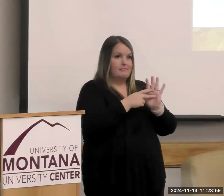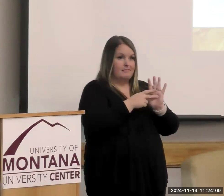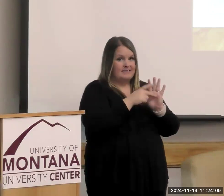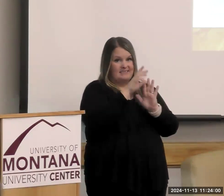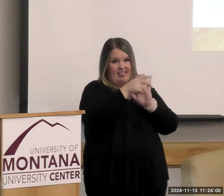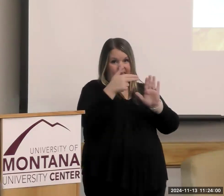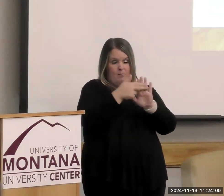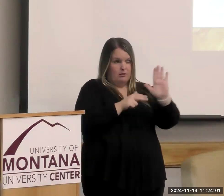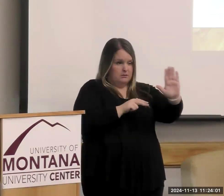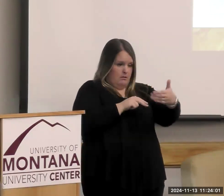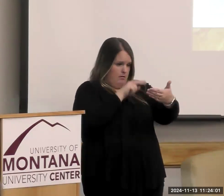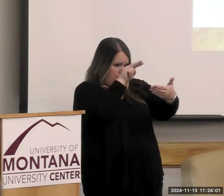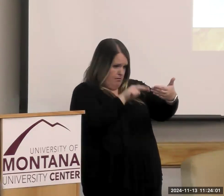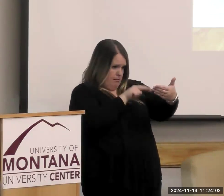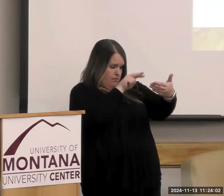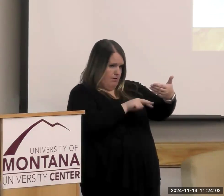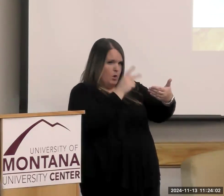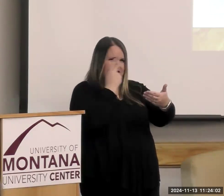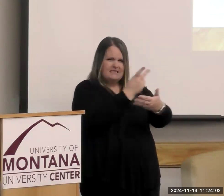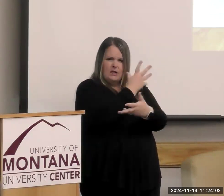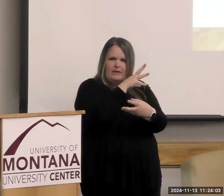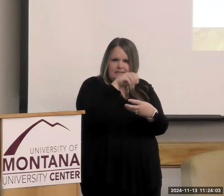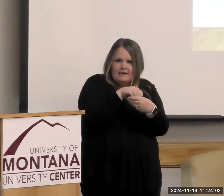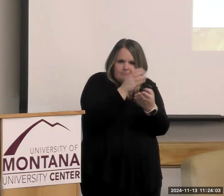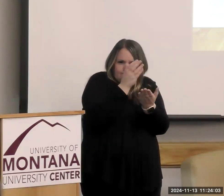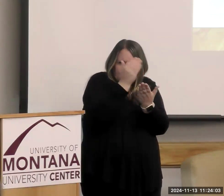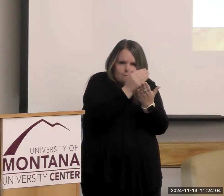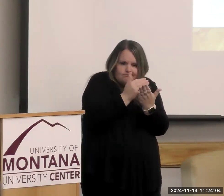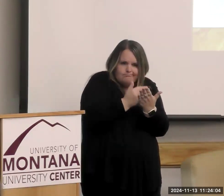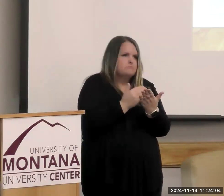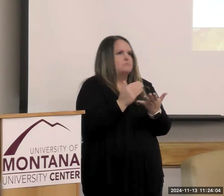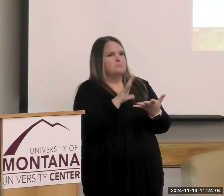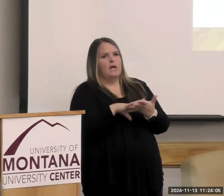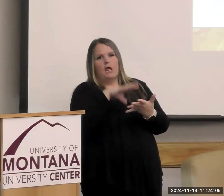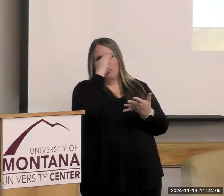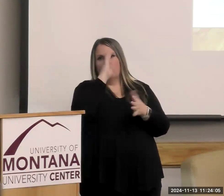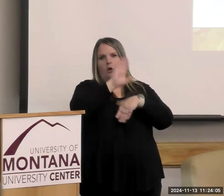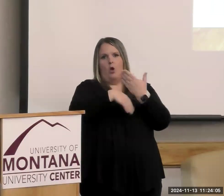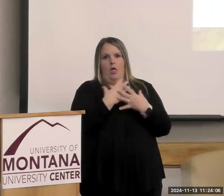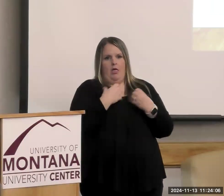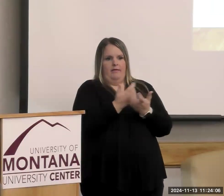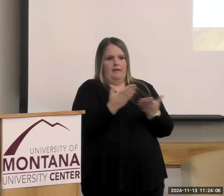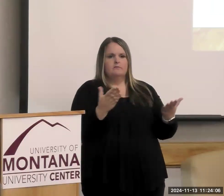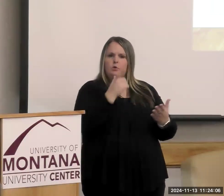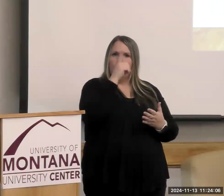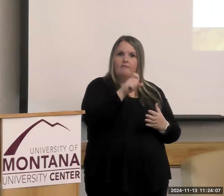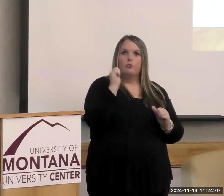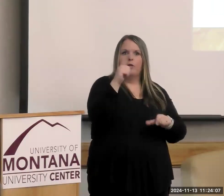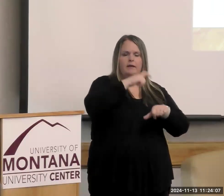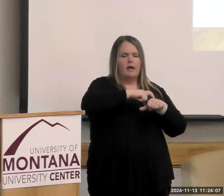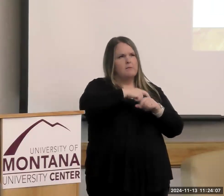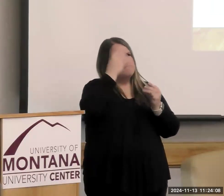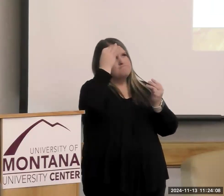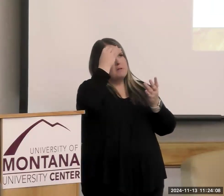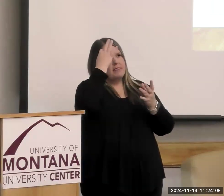and ingredient lists and then learning what the healthy things are. You don't have to do it every time you go in a store. But you do have to compile some